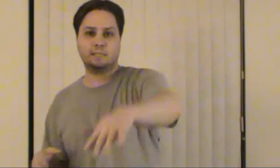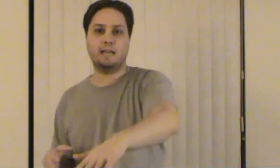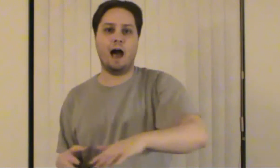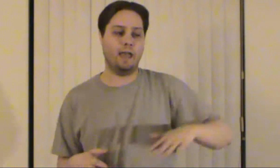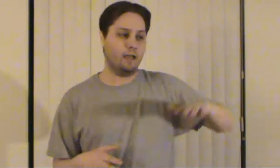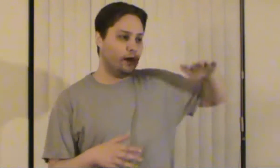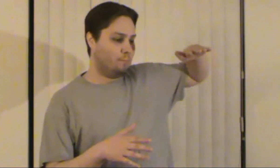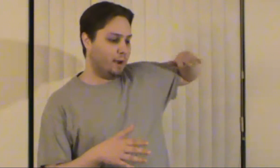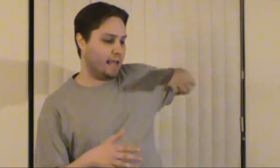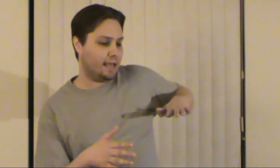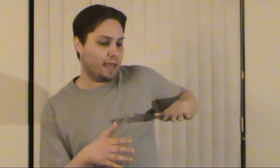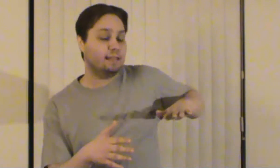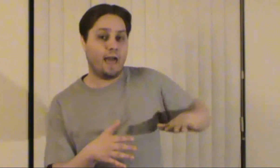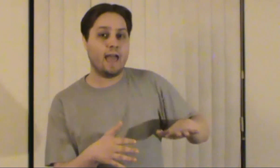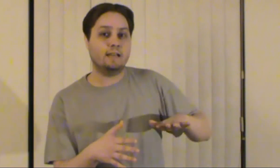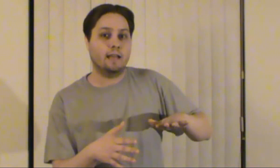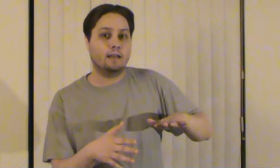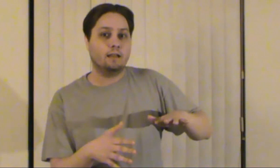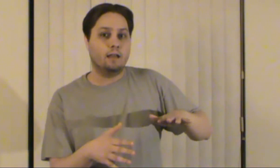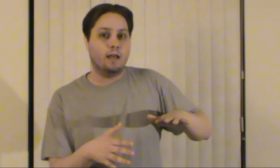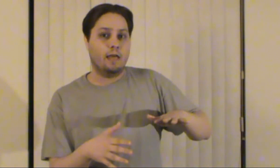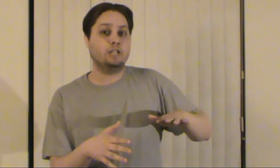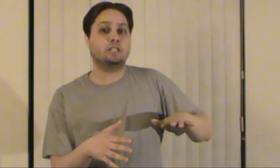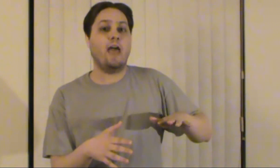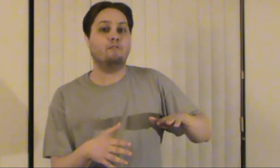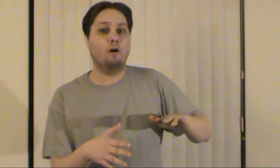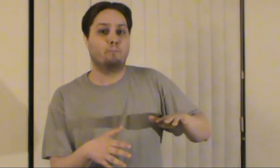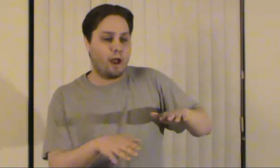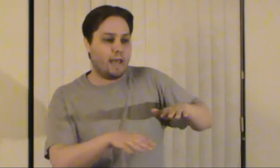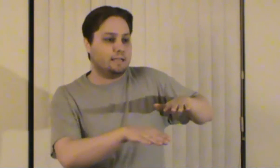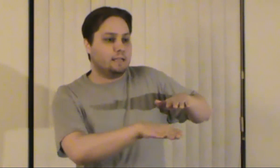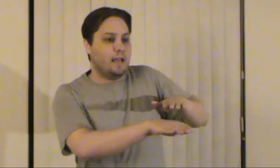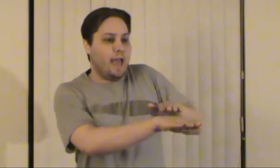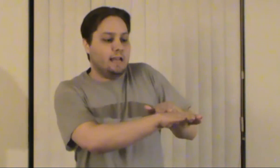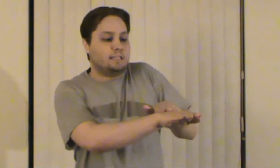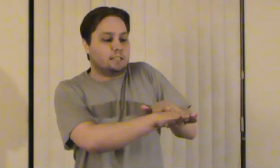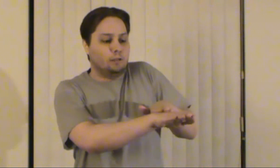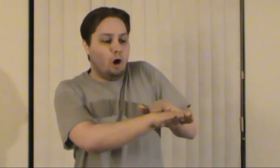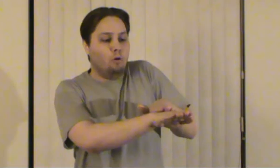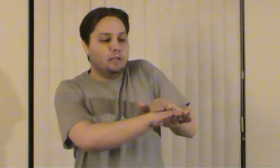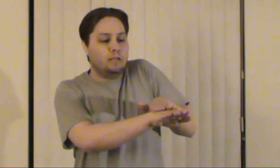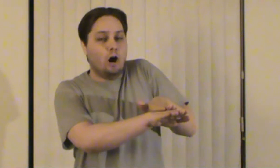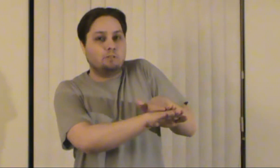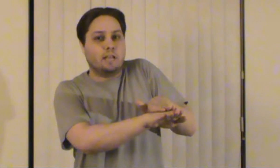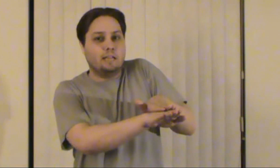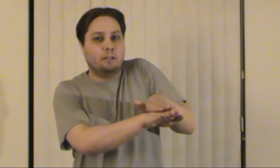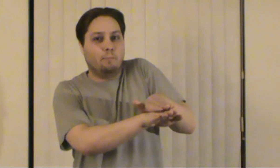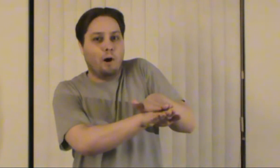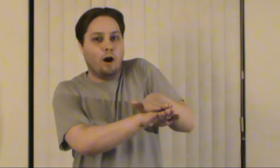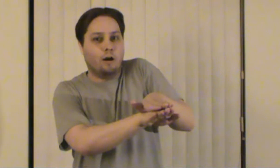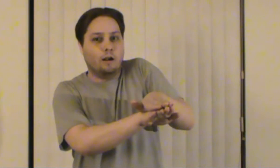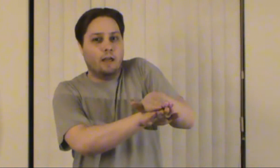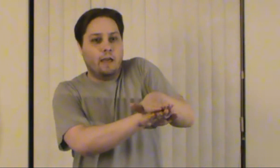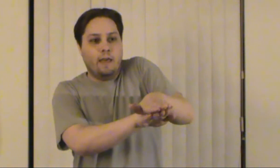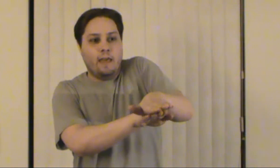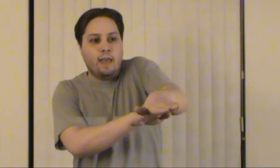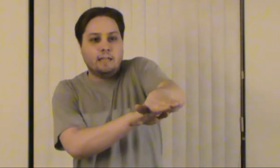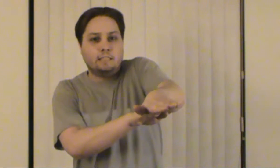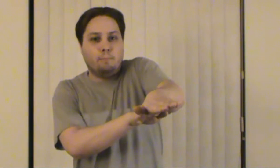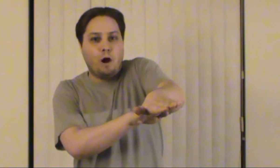the sky but it they land it they just have no brakes and it slowly goes into the barn hits the